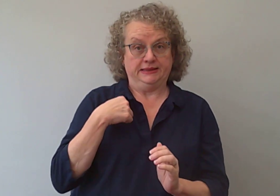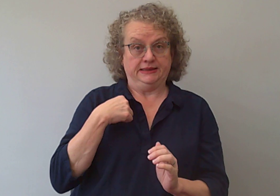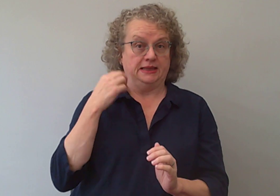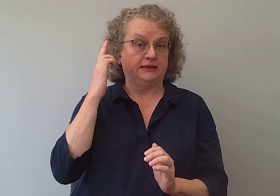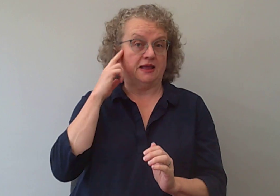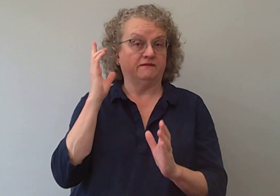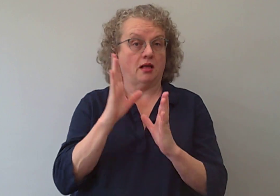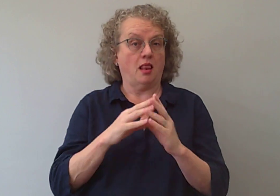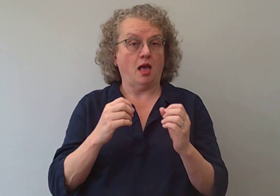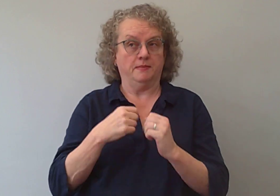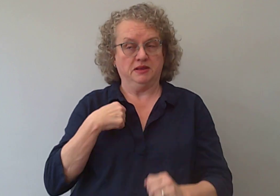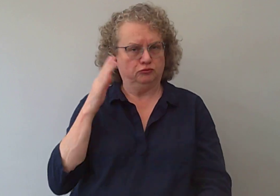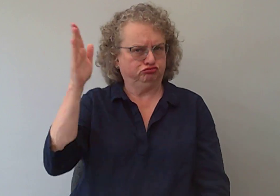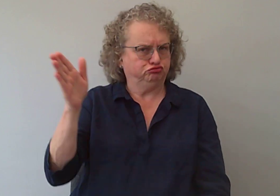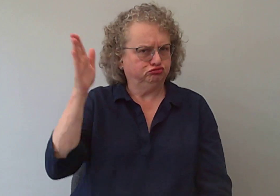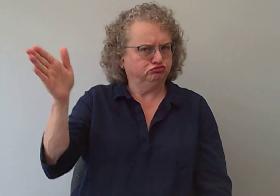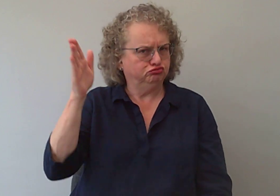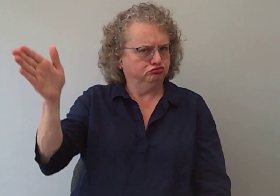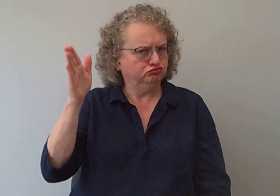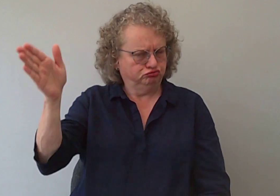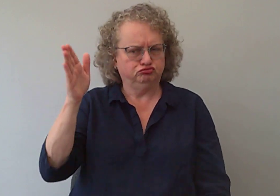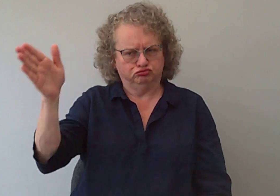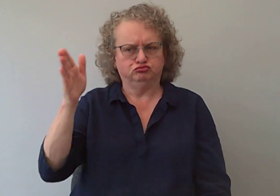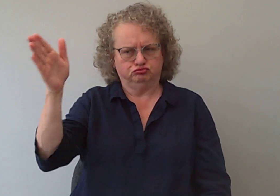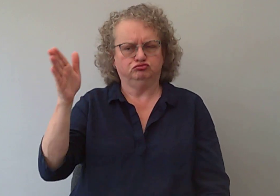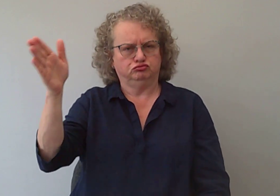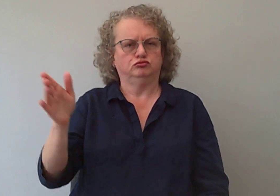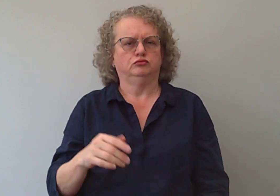I regularly go to the deaf club.